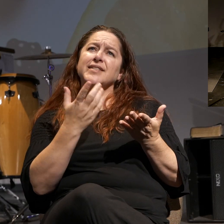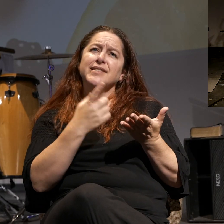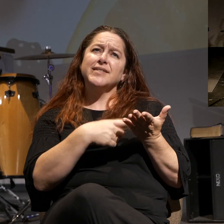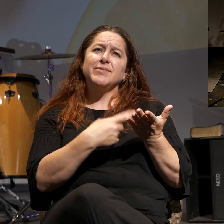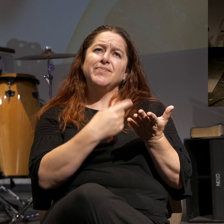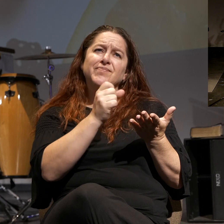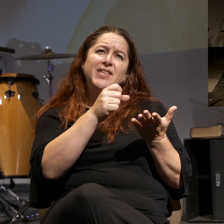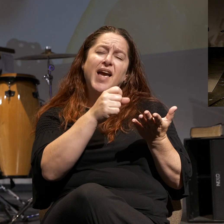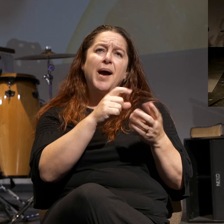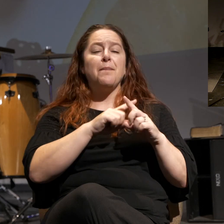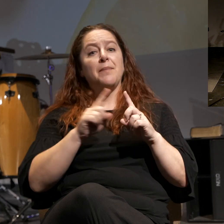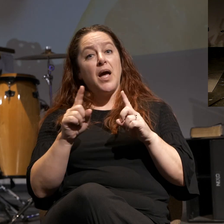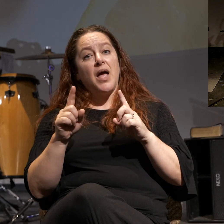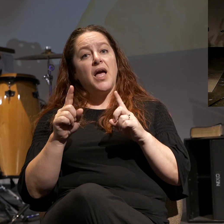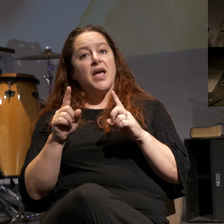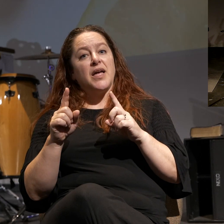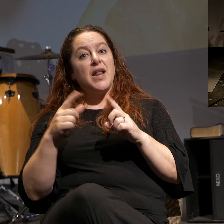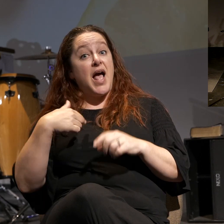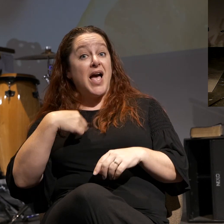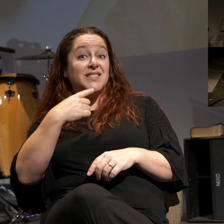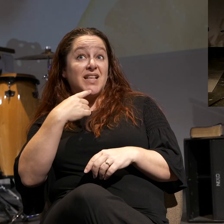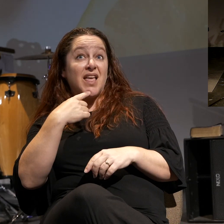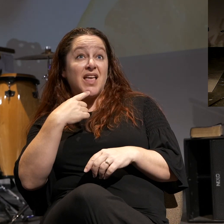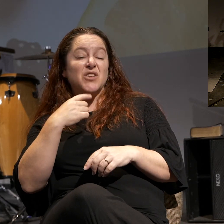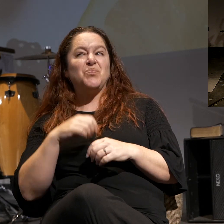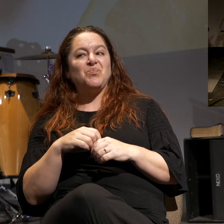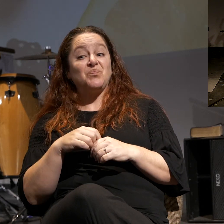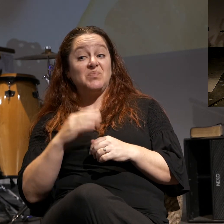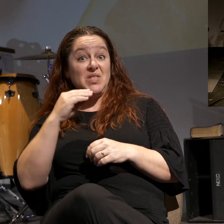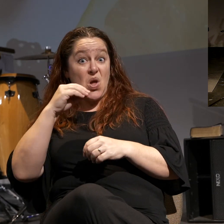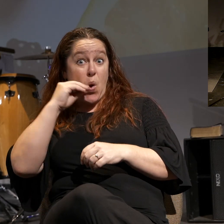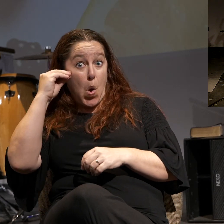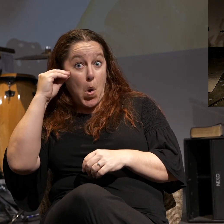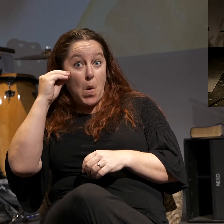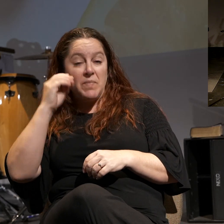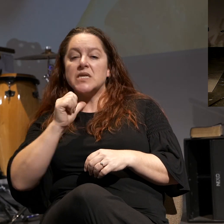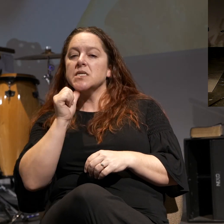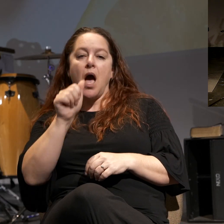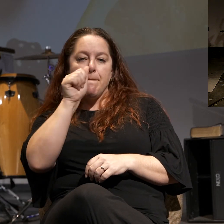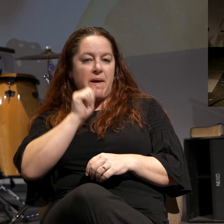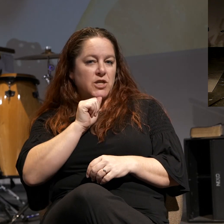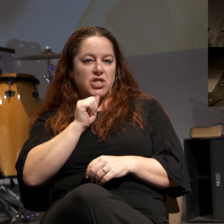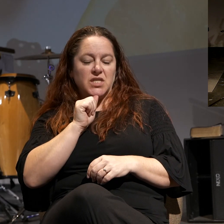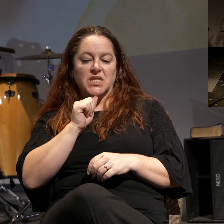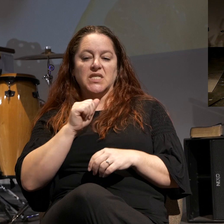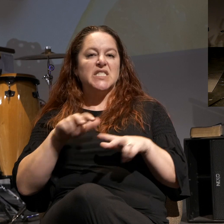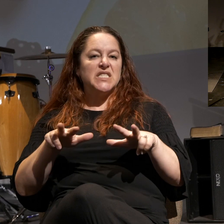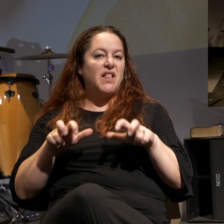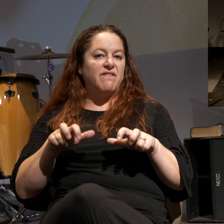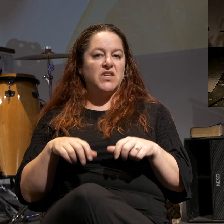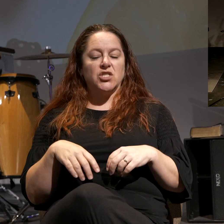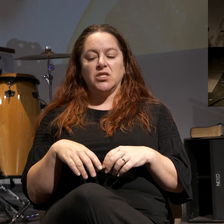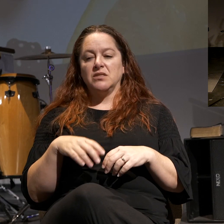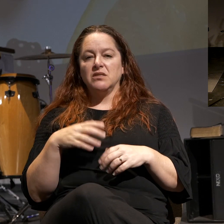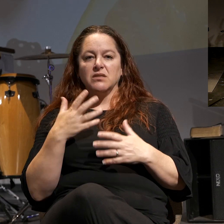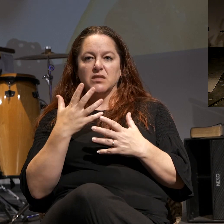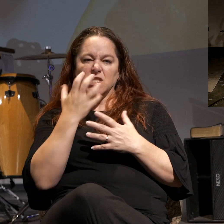ways he is. But I would say he's at home impatient, selfish, irritable, and petty at times.